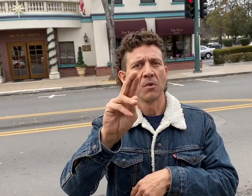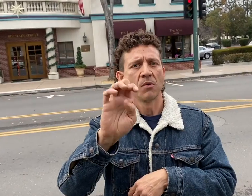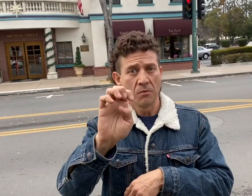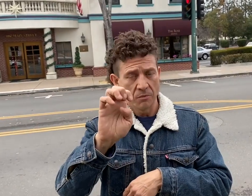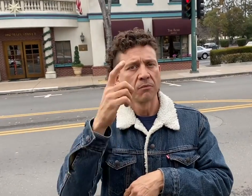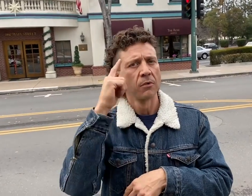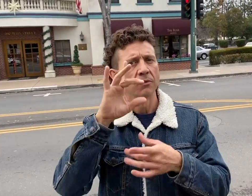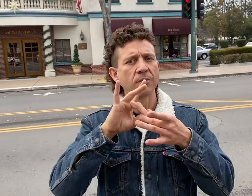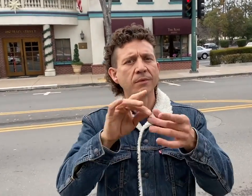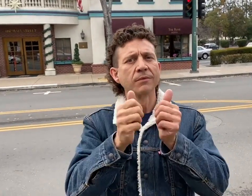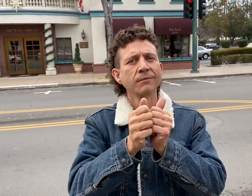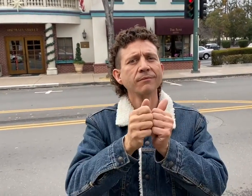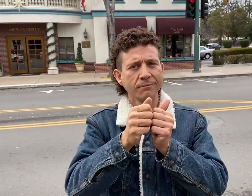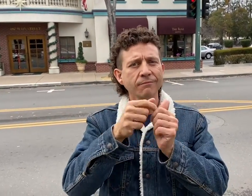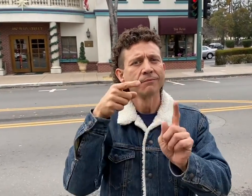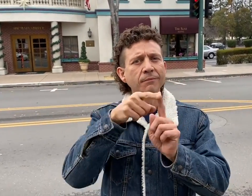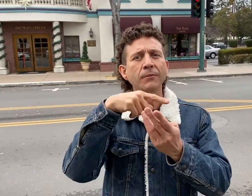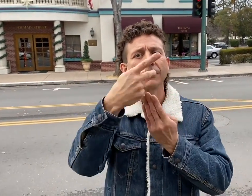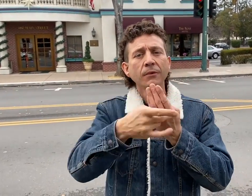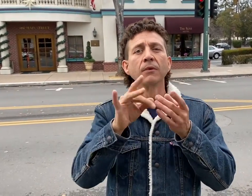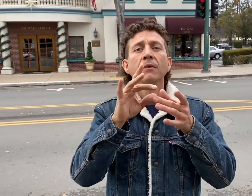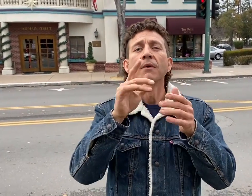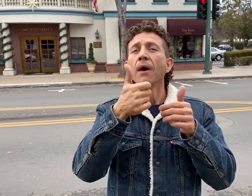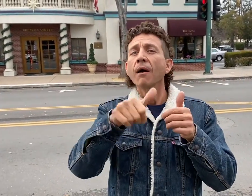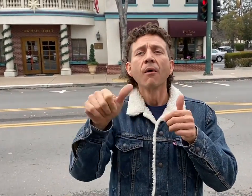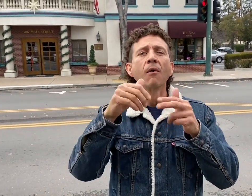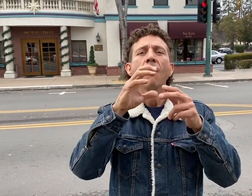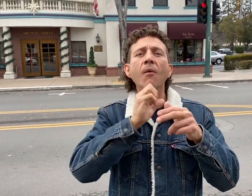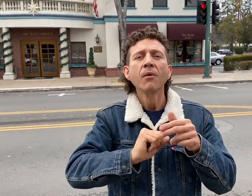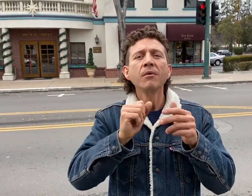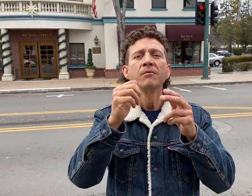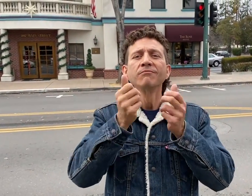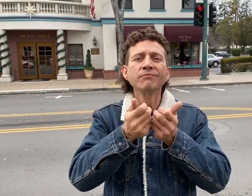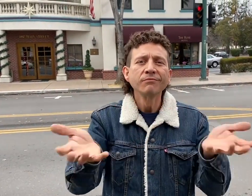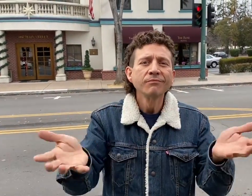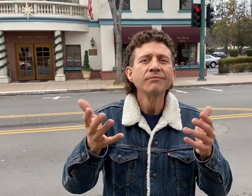old, worn-down buildings and converting them into new, urbanized buildings.